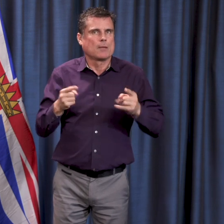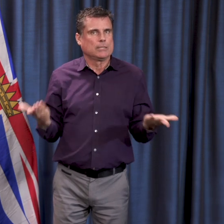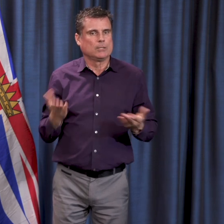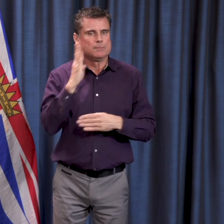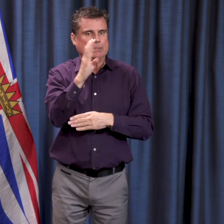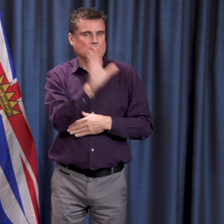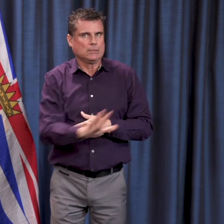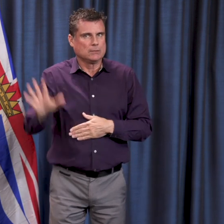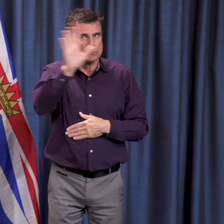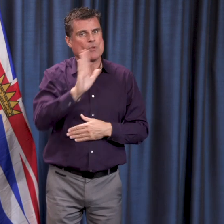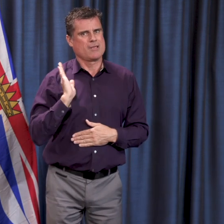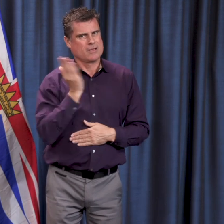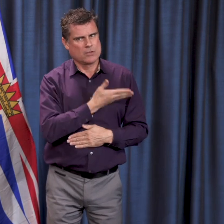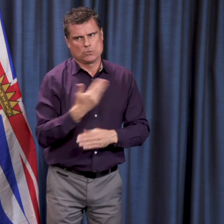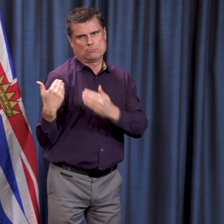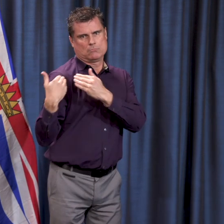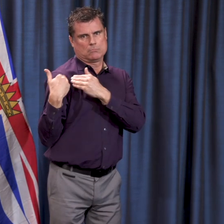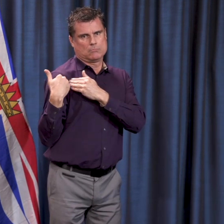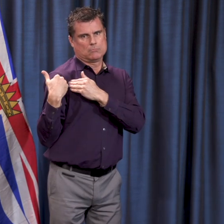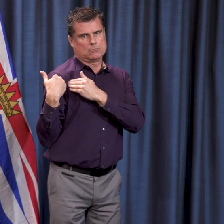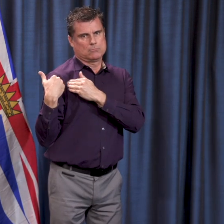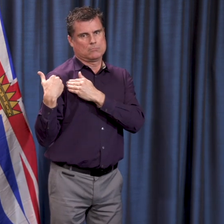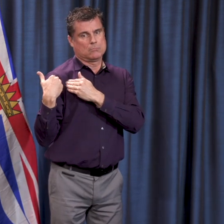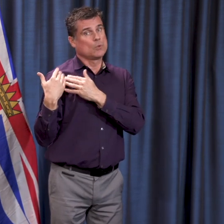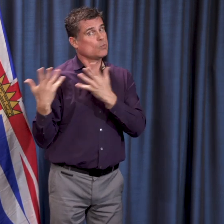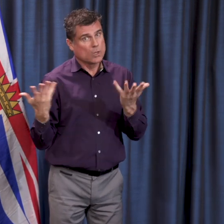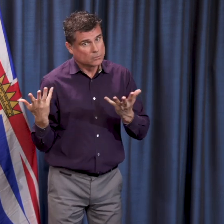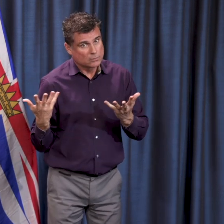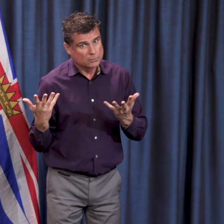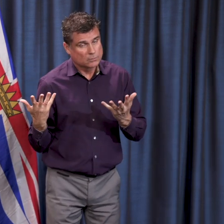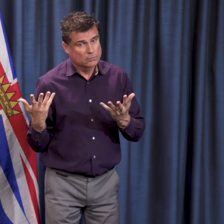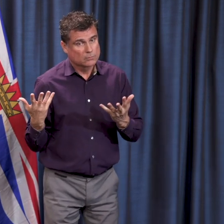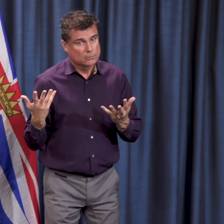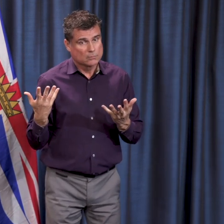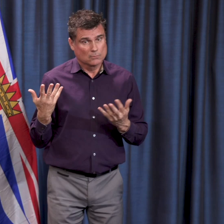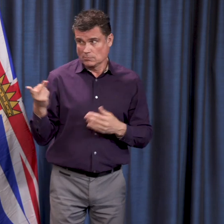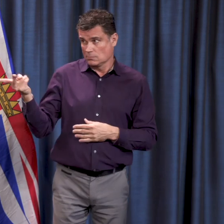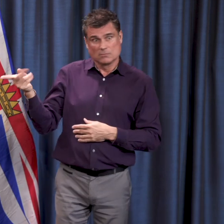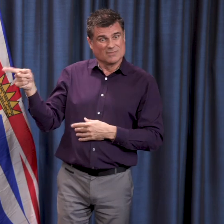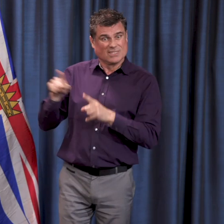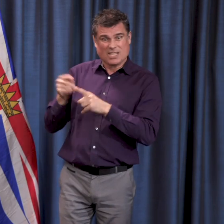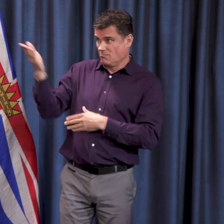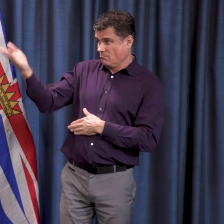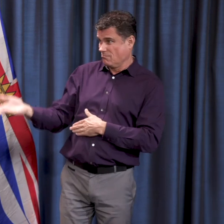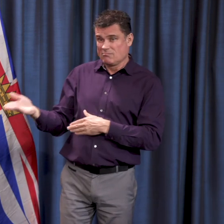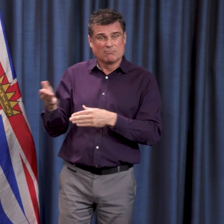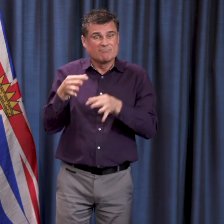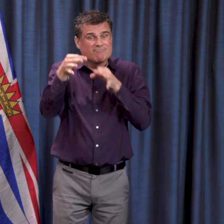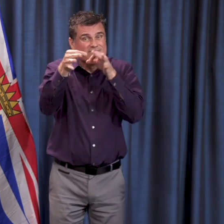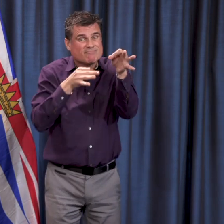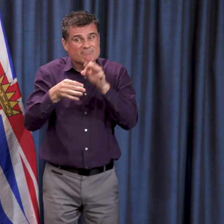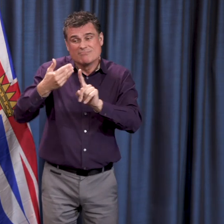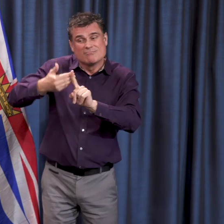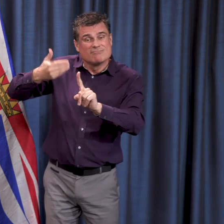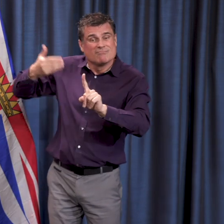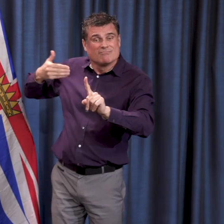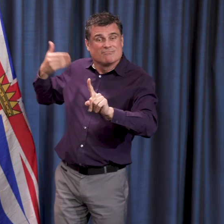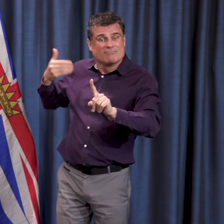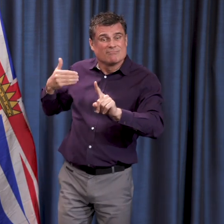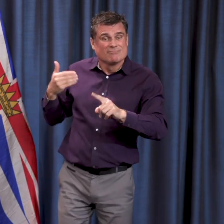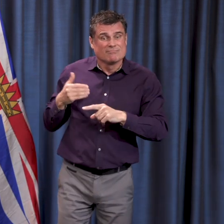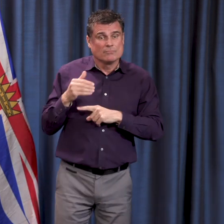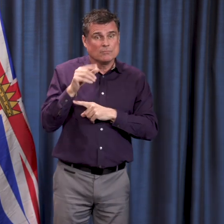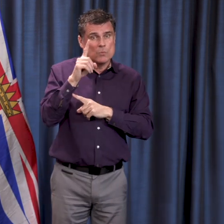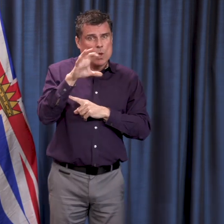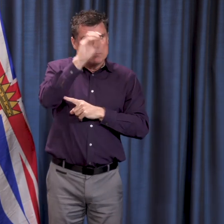deliver is what Dr. Henry has put forward to you today and in previous days. One hundred percent compliance. One